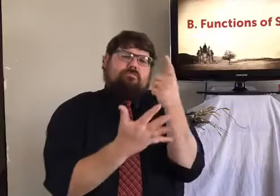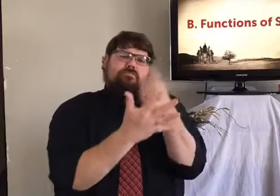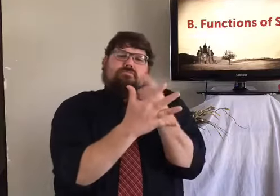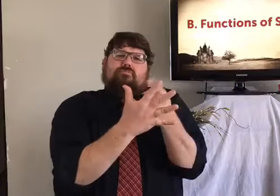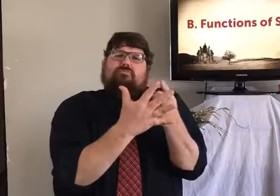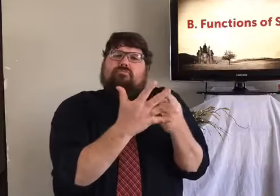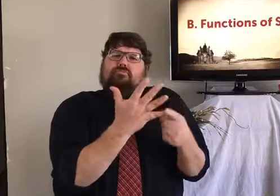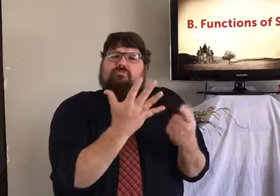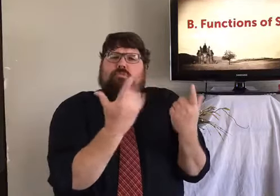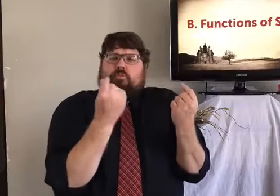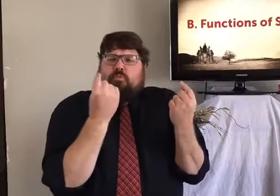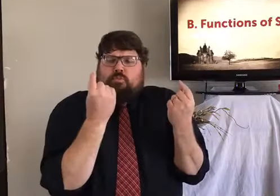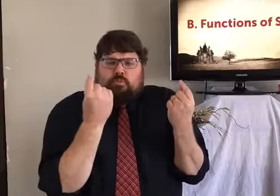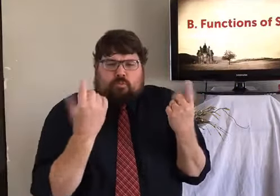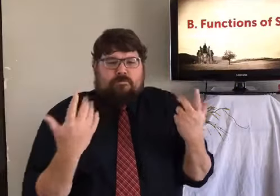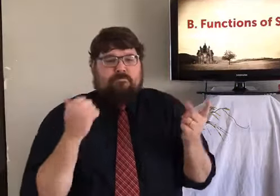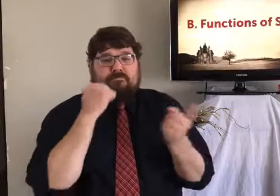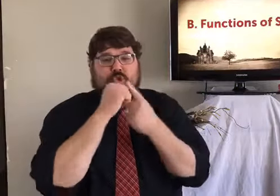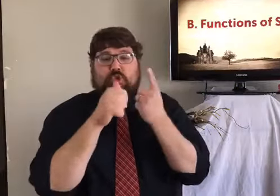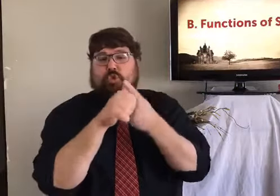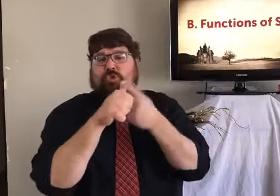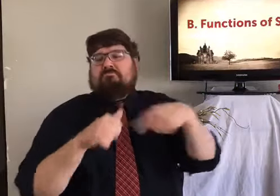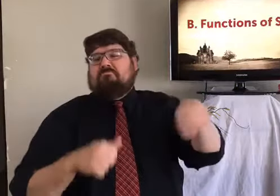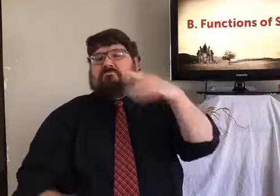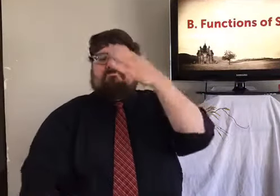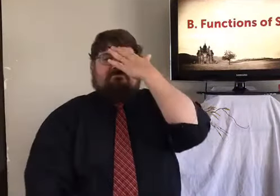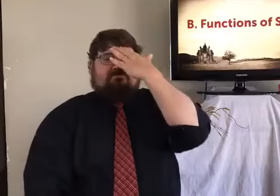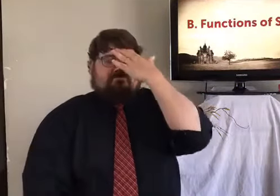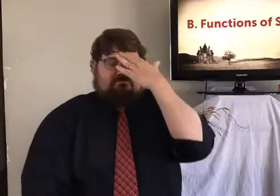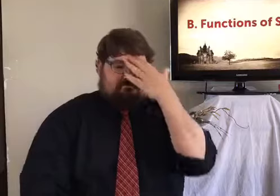All right. So, functions of salt. There are several functions. What does salt do?